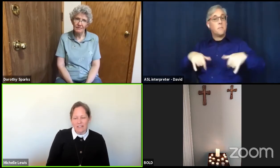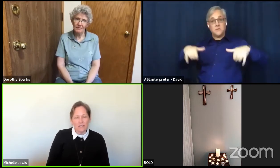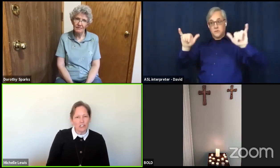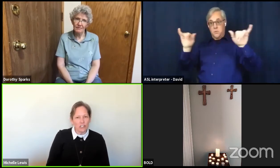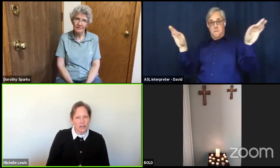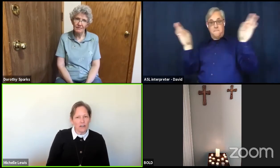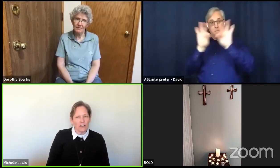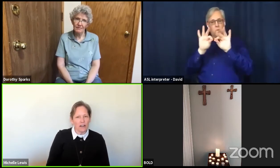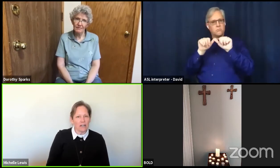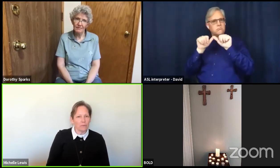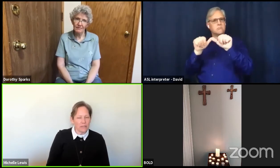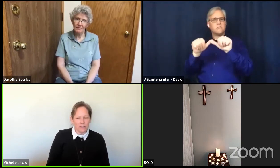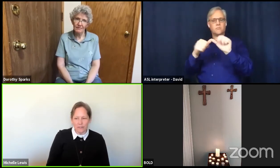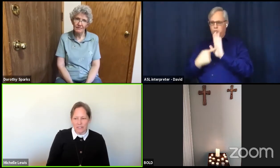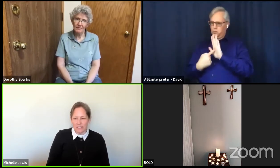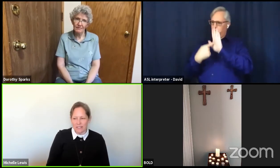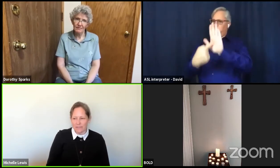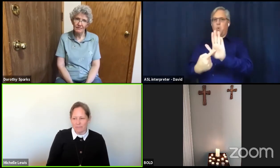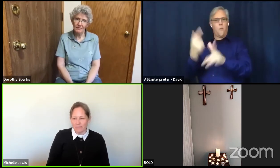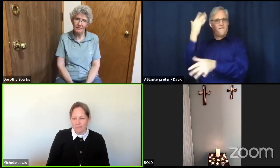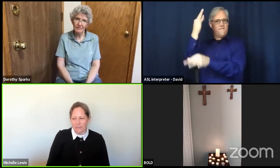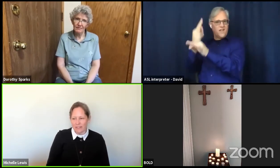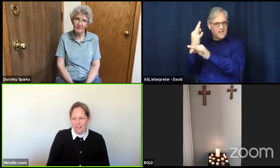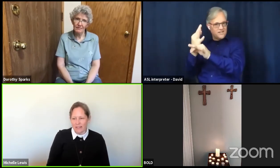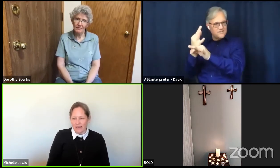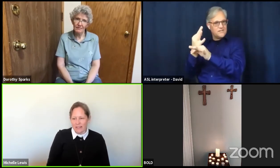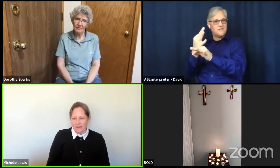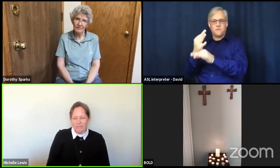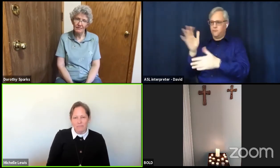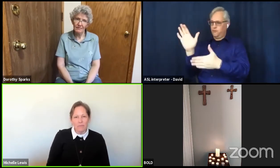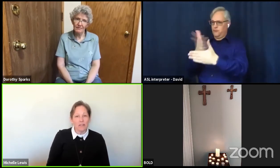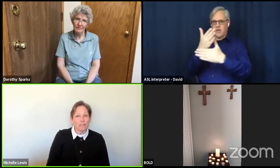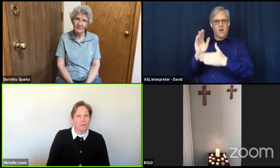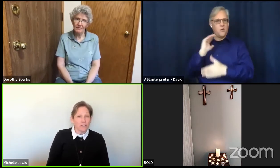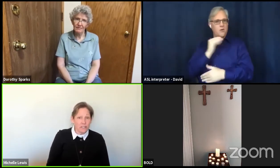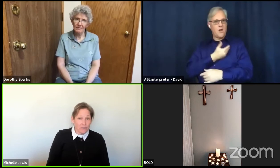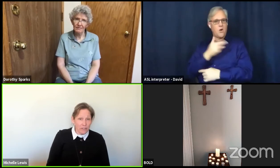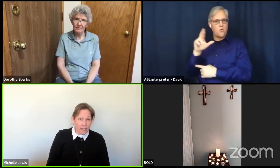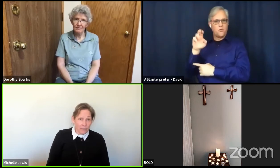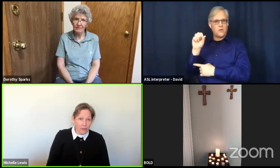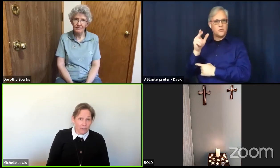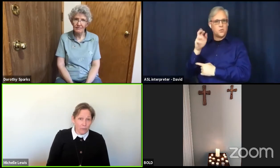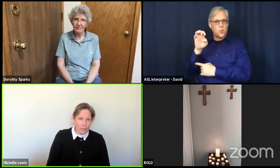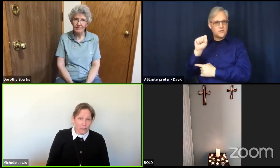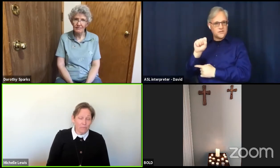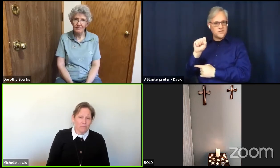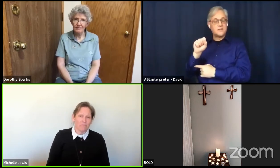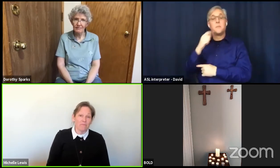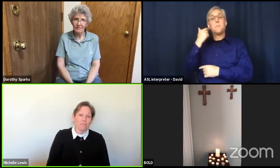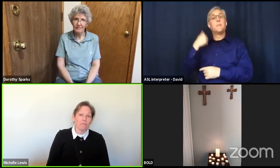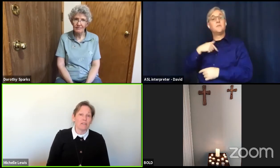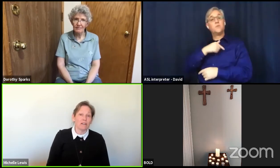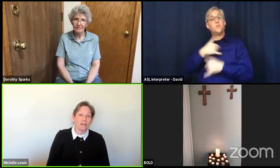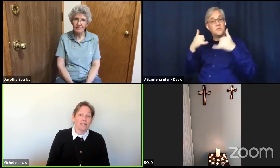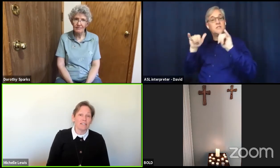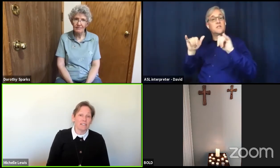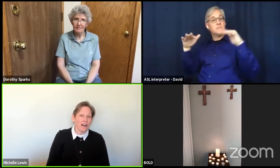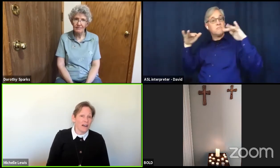share our resources because we are still gathering for worship because god is